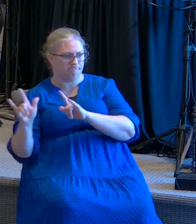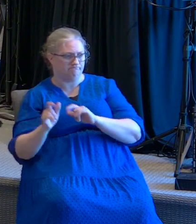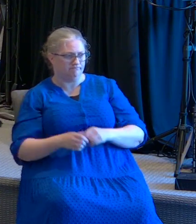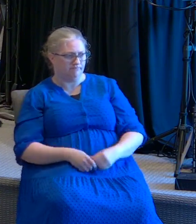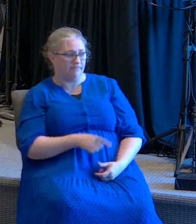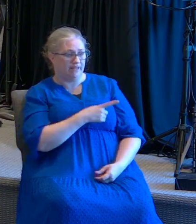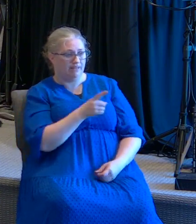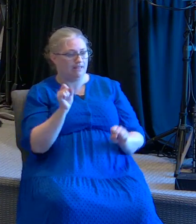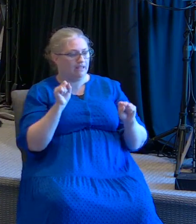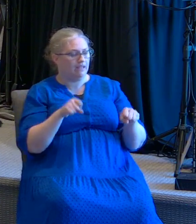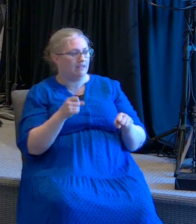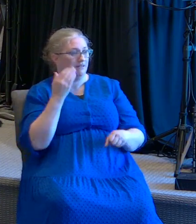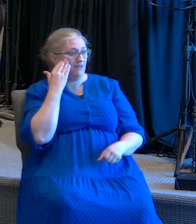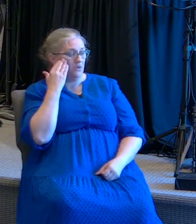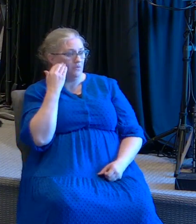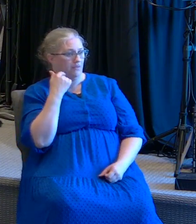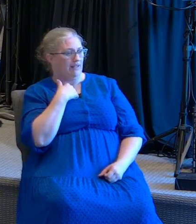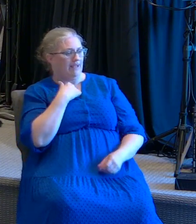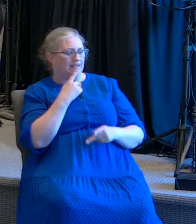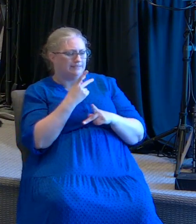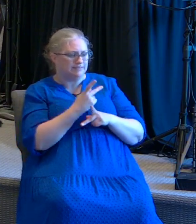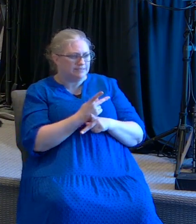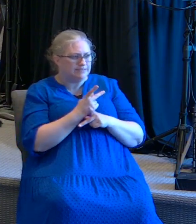that they may know i care about them